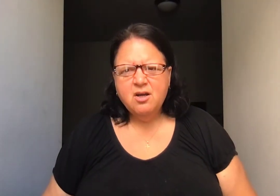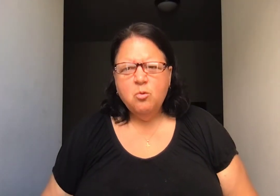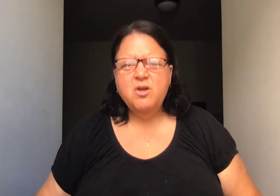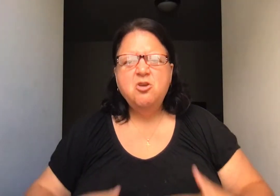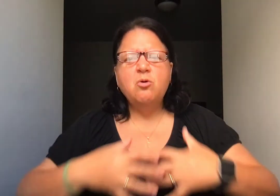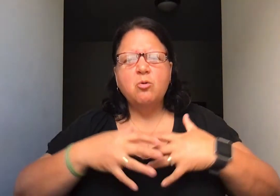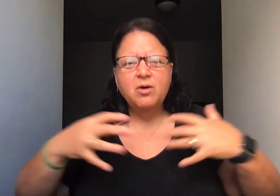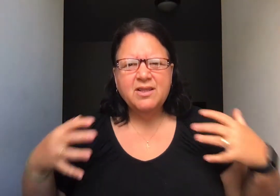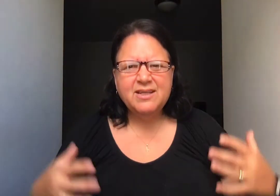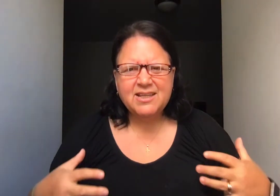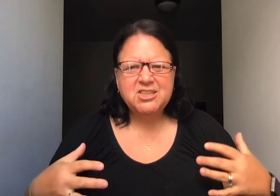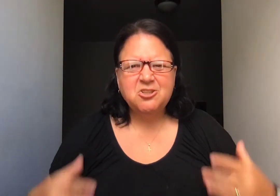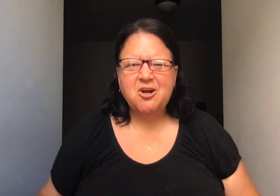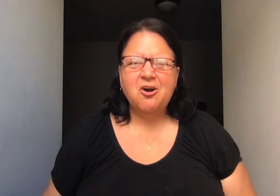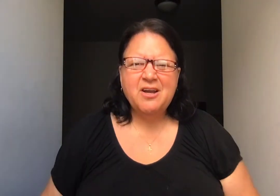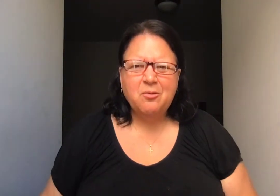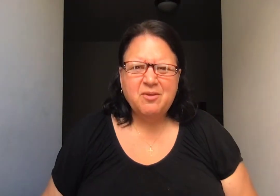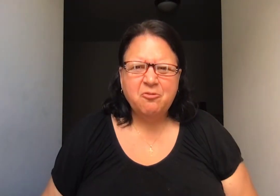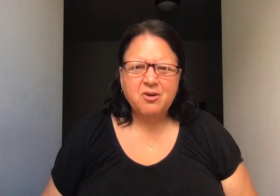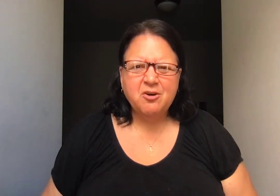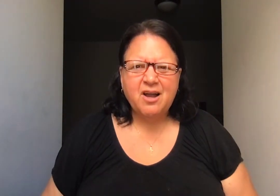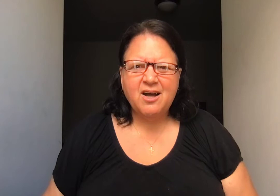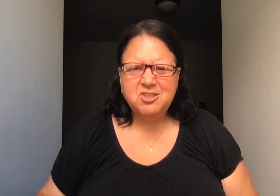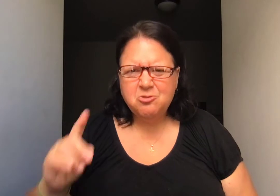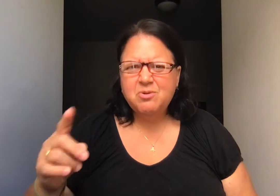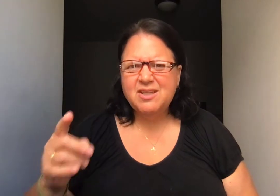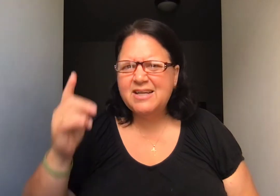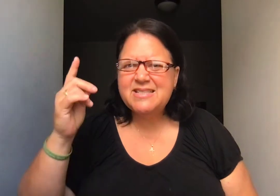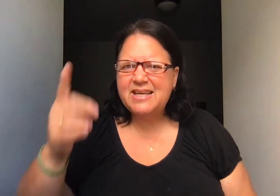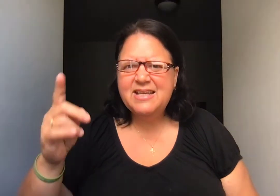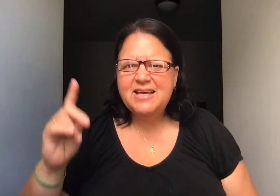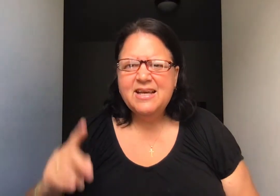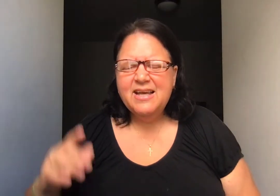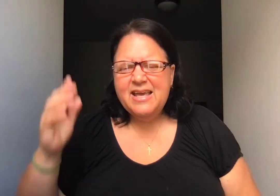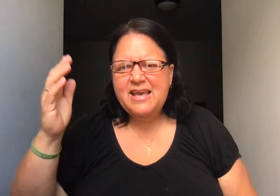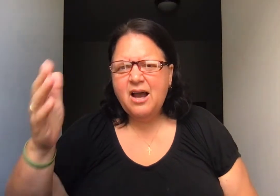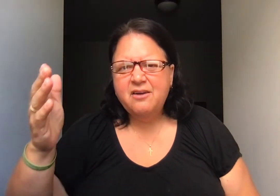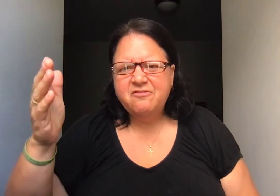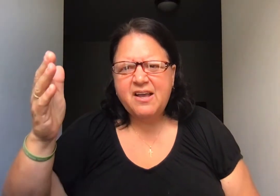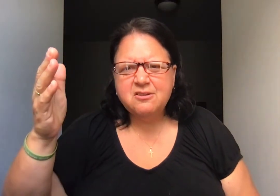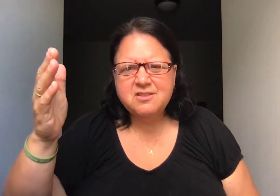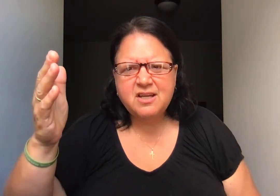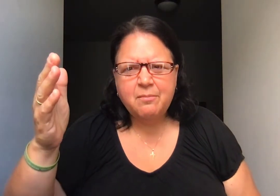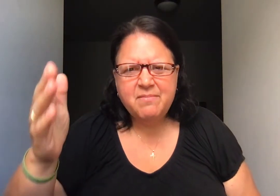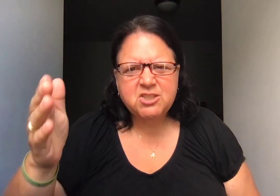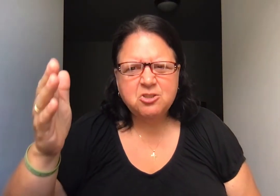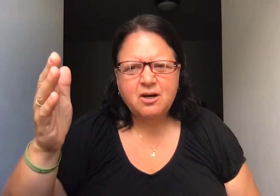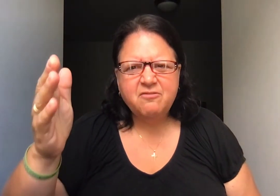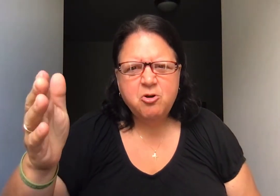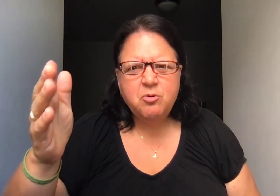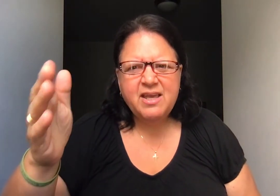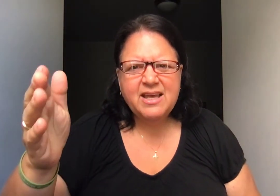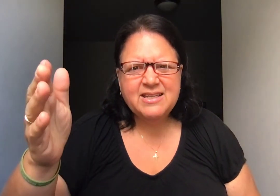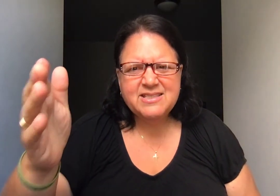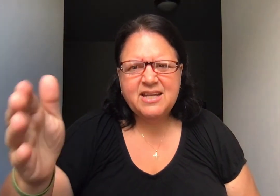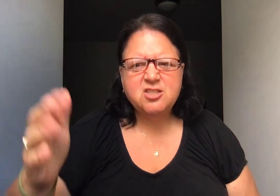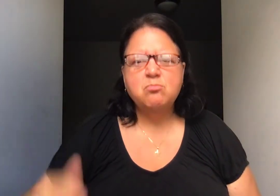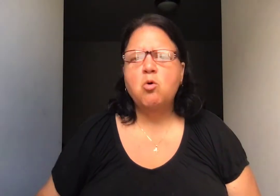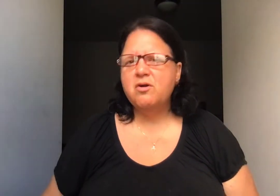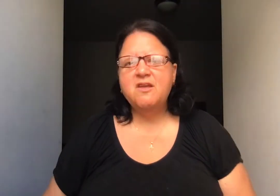when you are willing to let your guard down before your God, do you realize that he, he unveils a measure of who he is that is more than